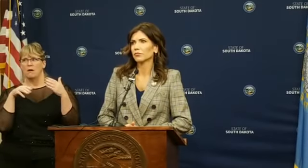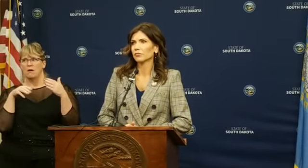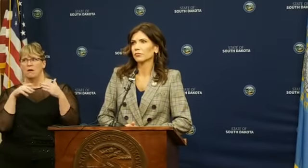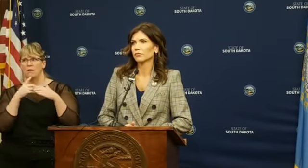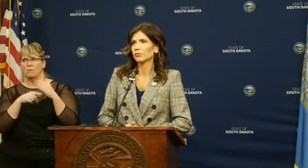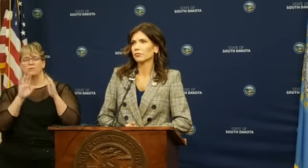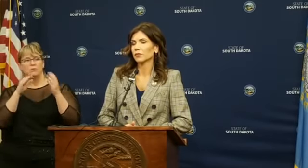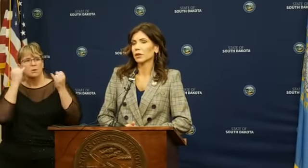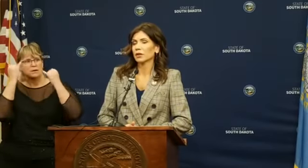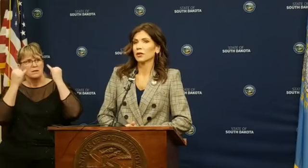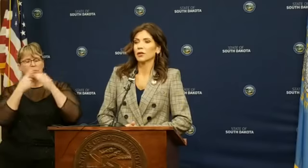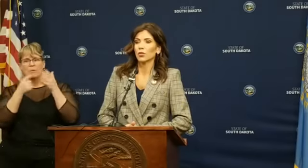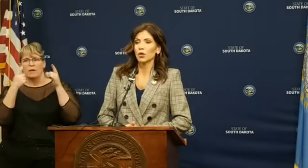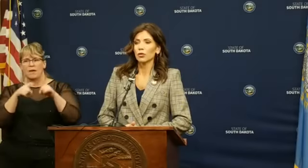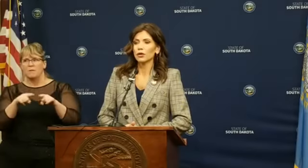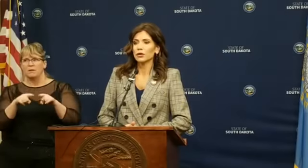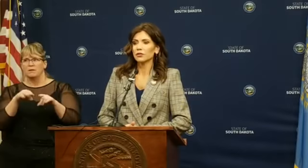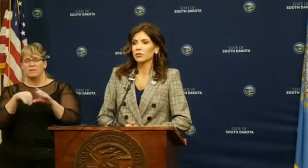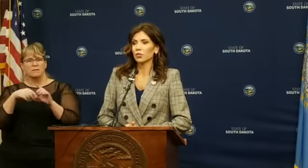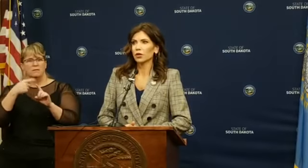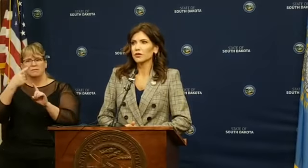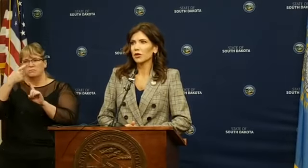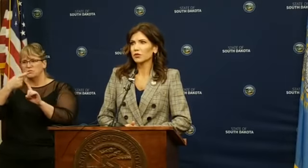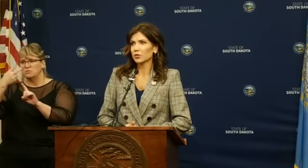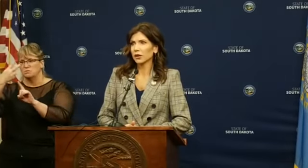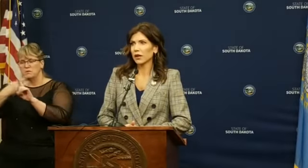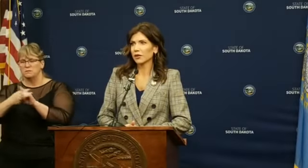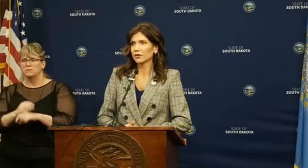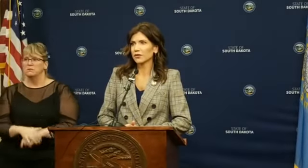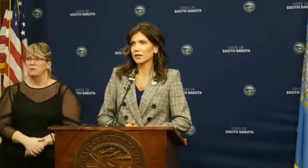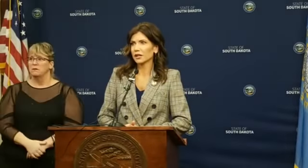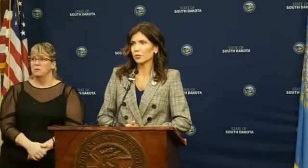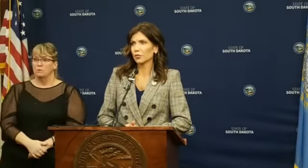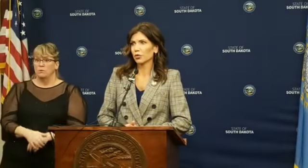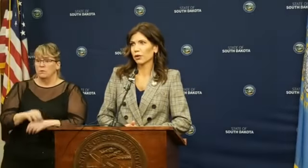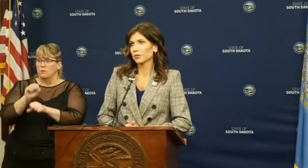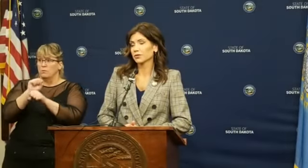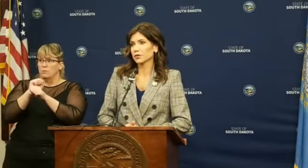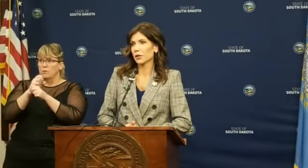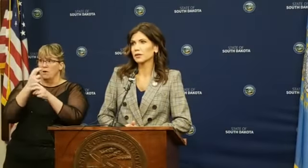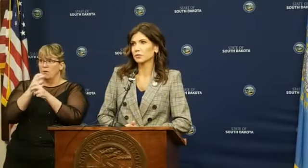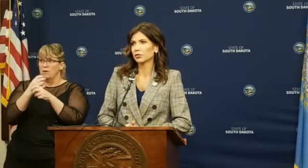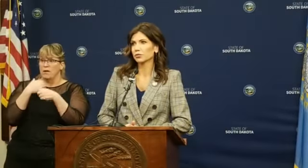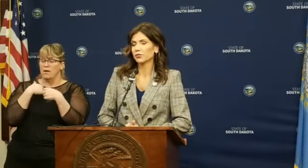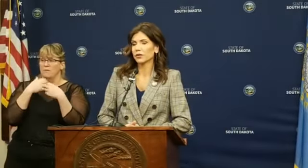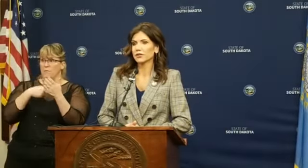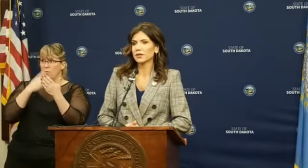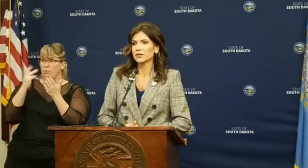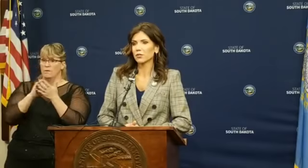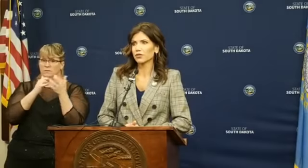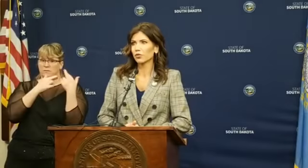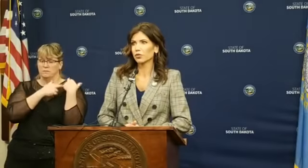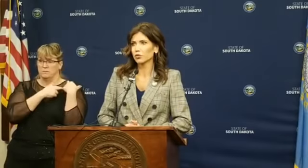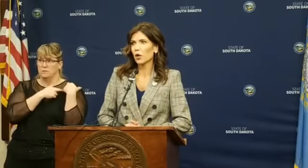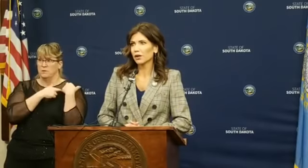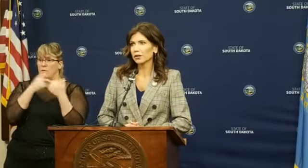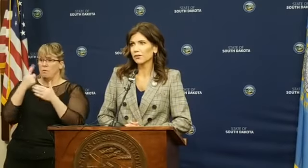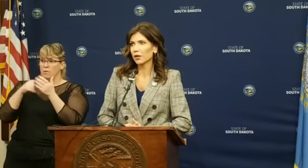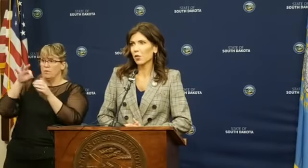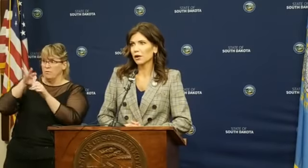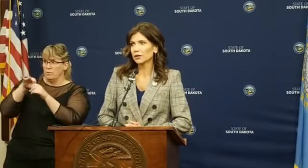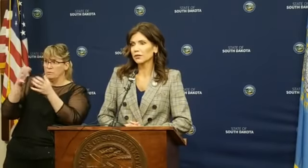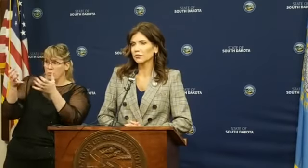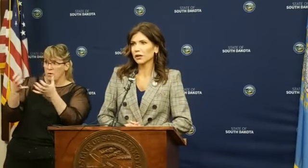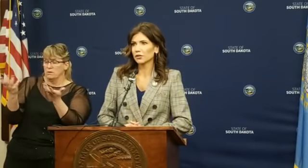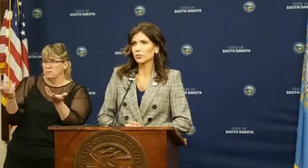implementation here in the next few months? Well, we're going to work as hard as we can to stand up a program that's responsible, that does what the voters wanted.